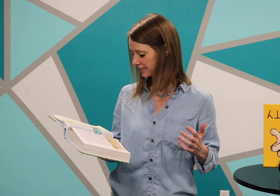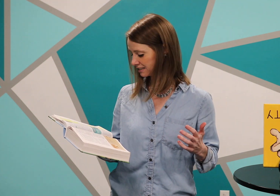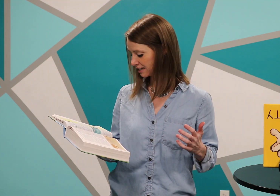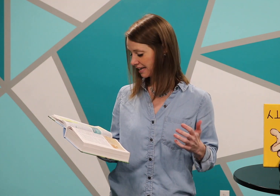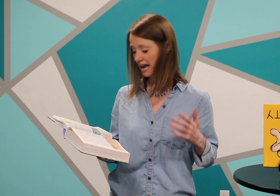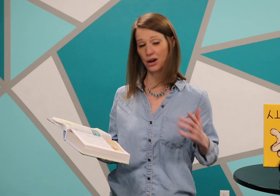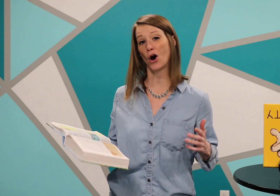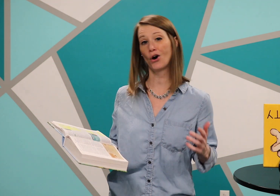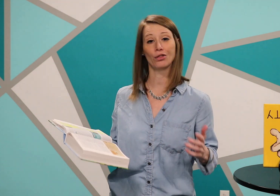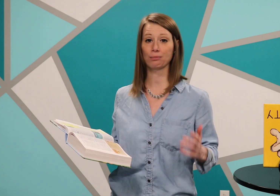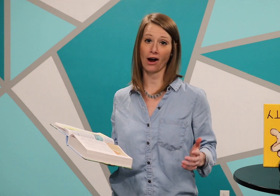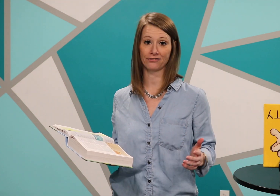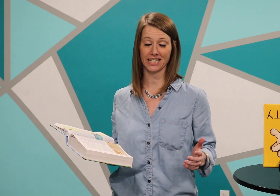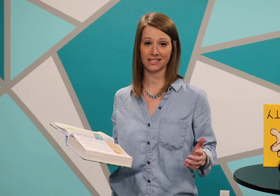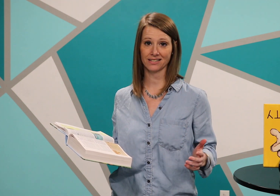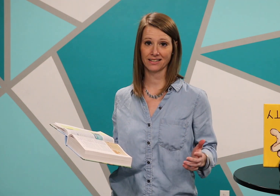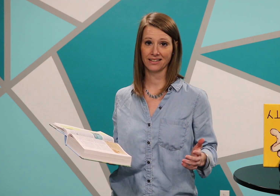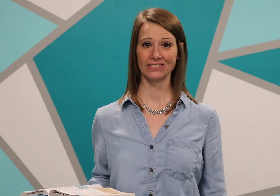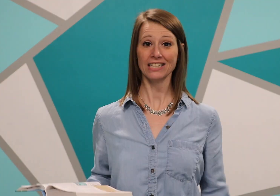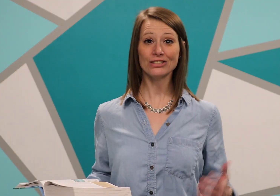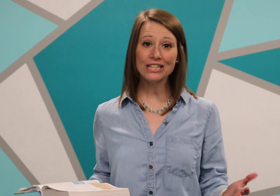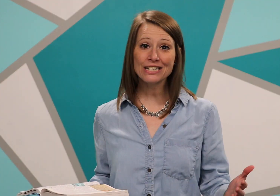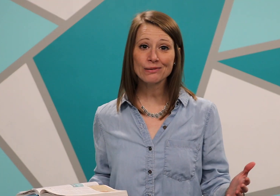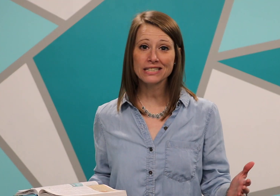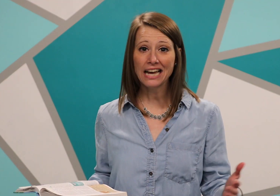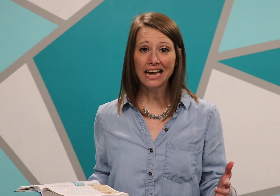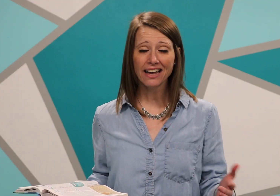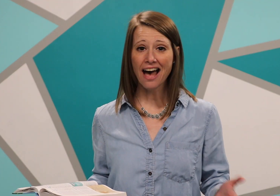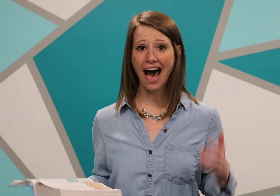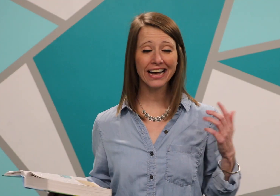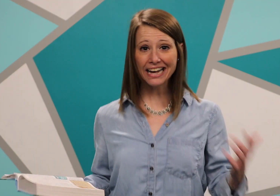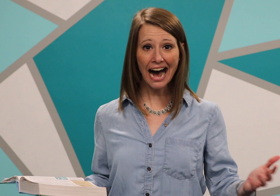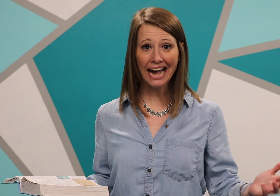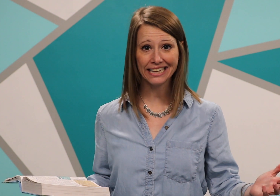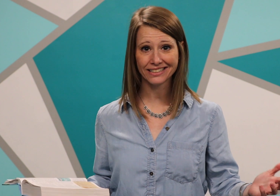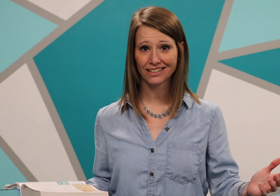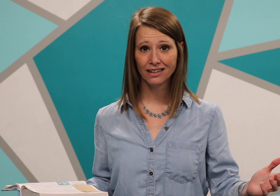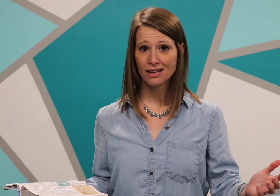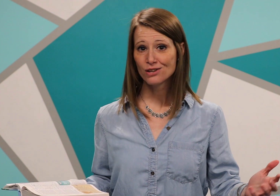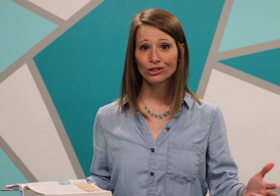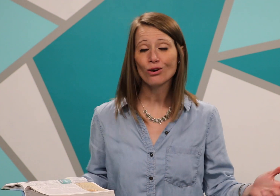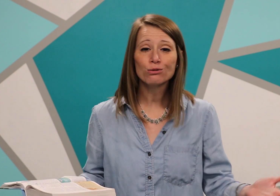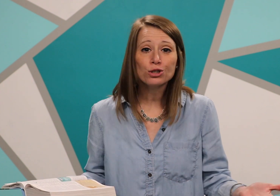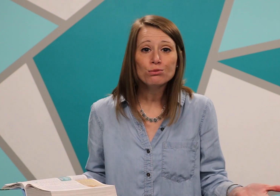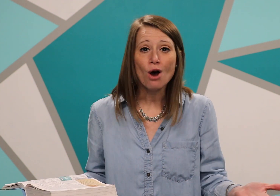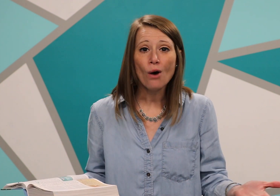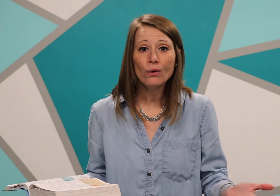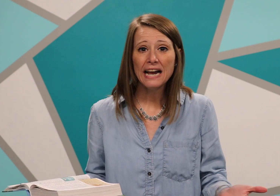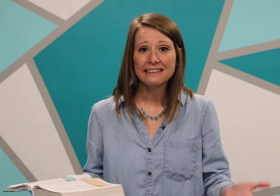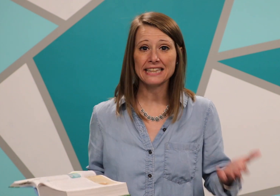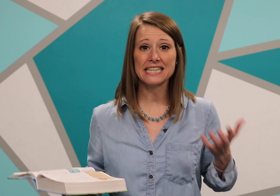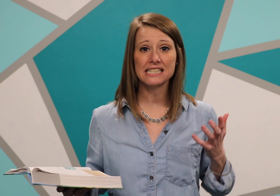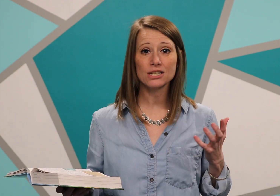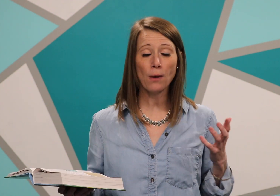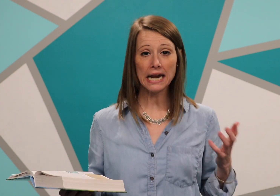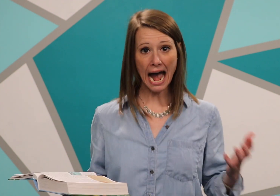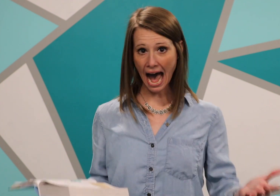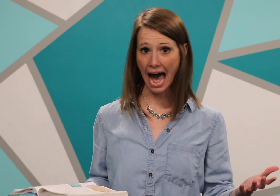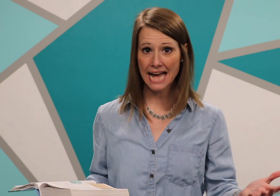and all the prophets. Jesus was like, guys, don't you know that this is what had